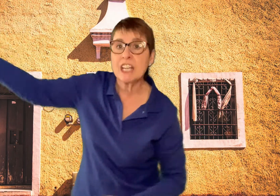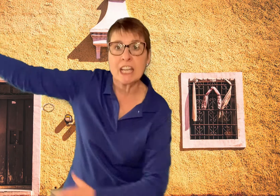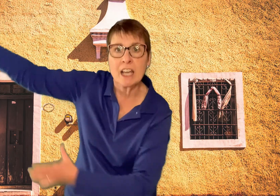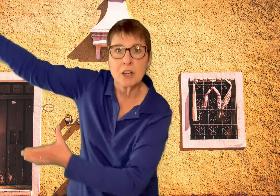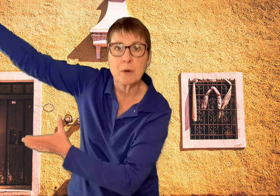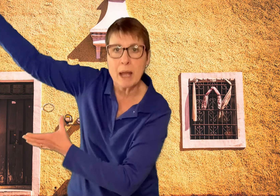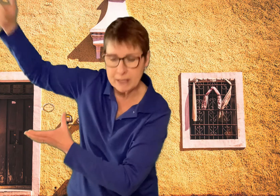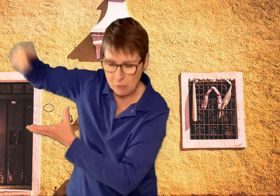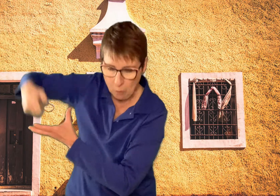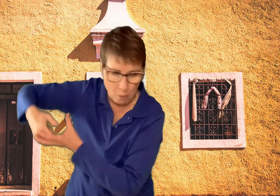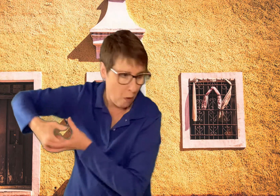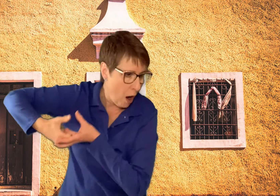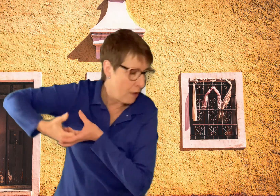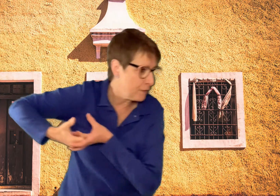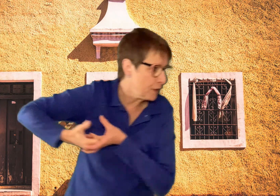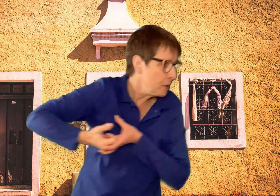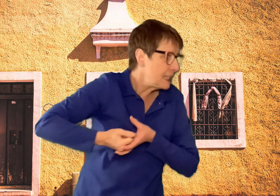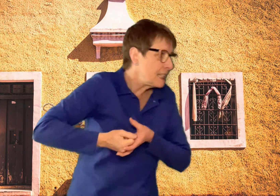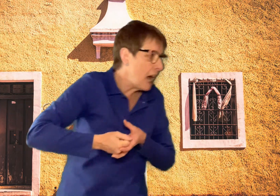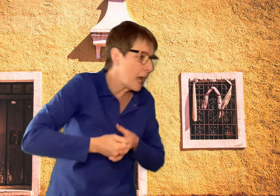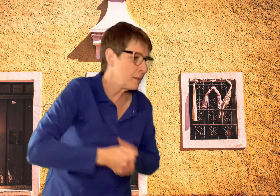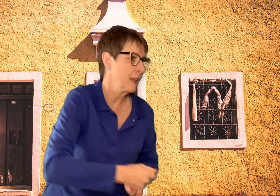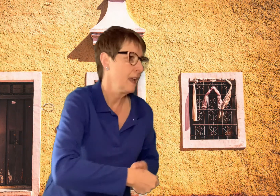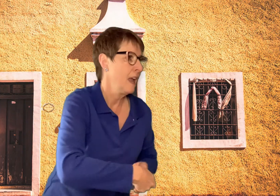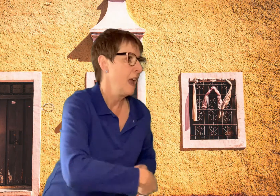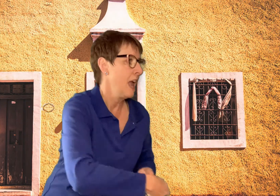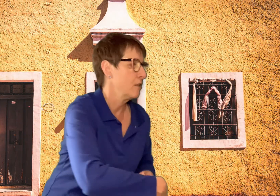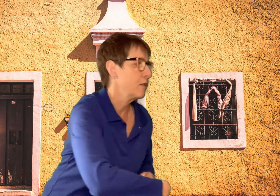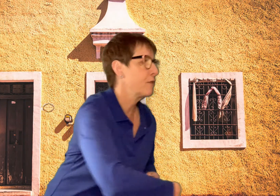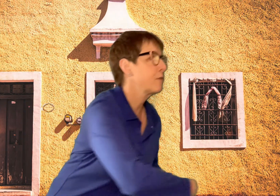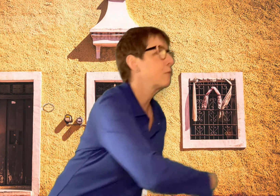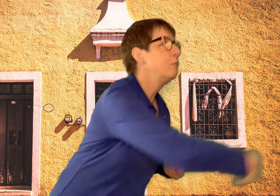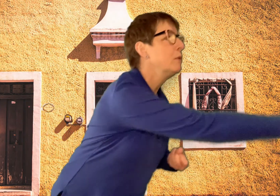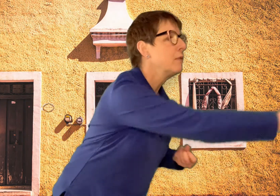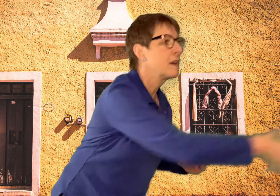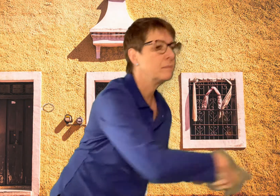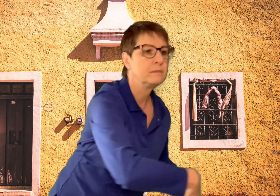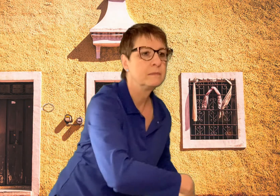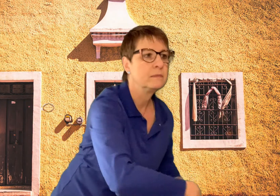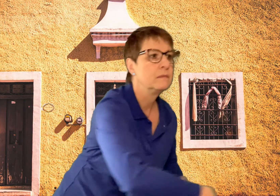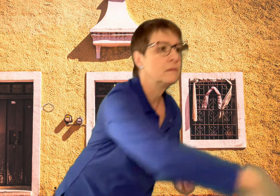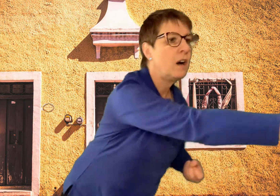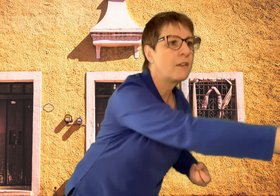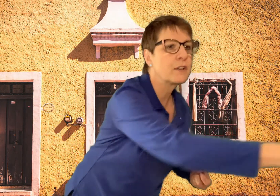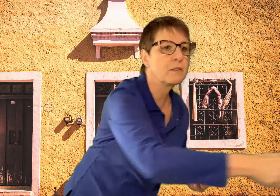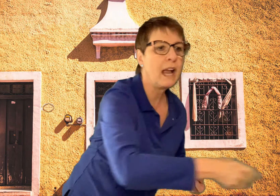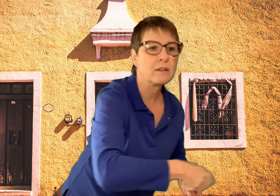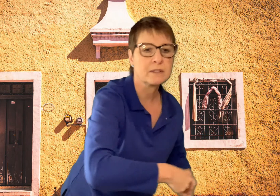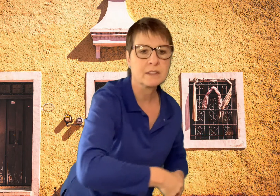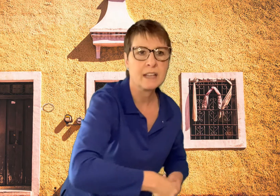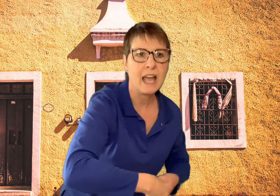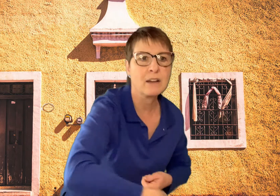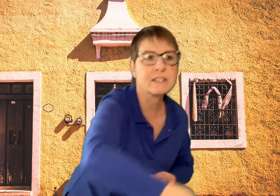grabbed a few at a time and threw them on the ground outside.